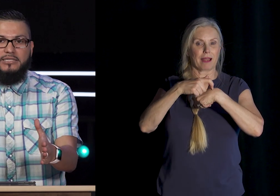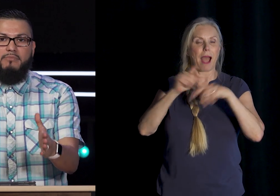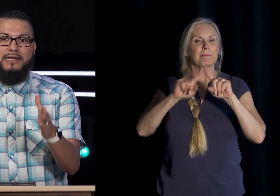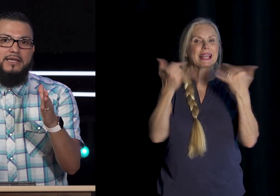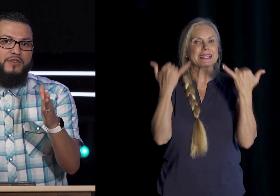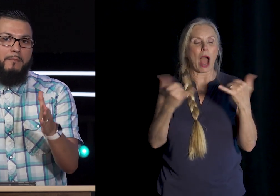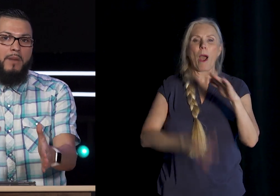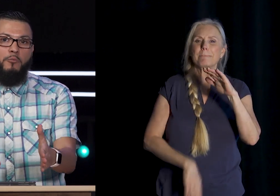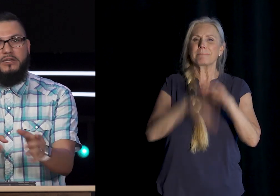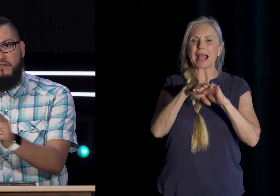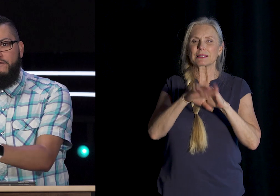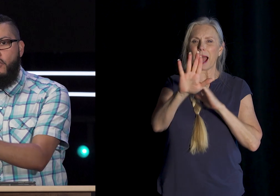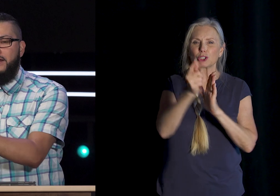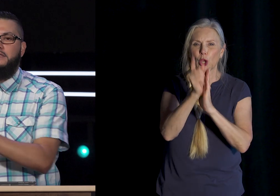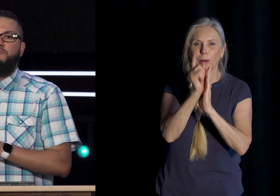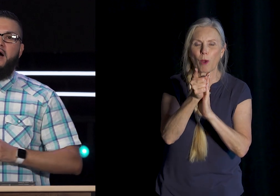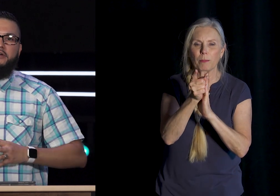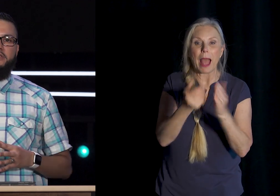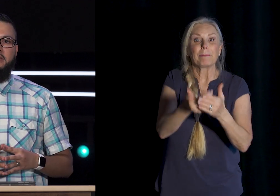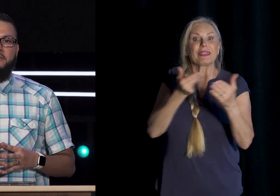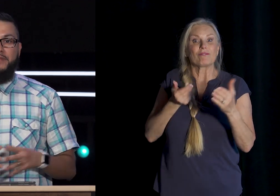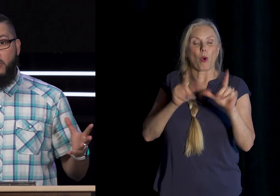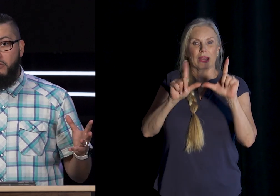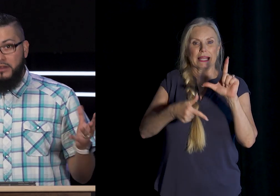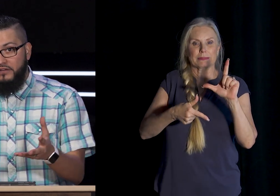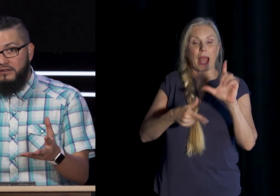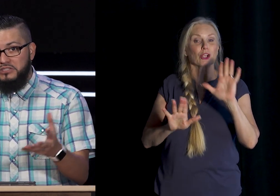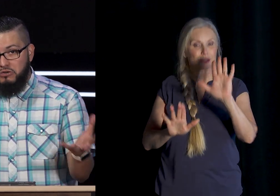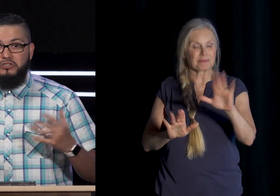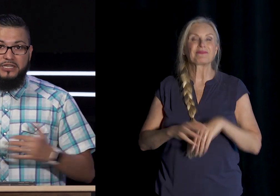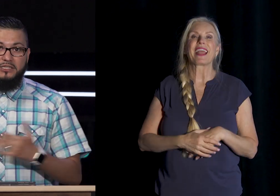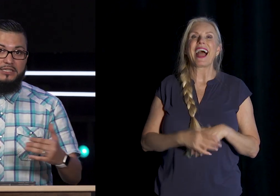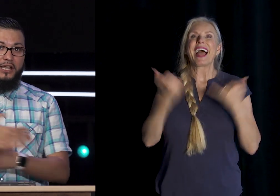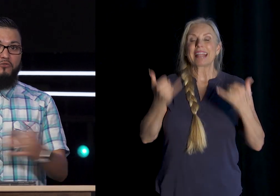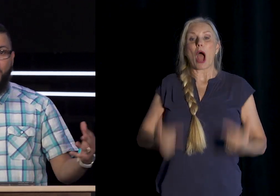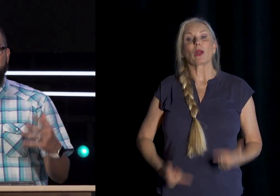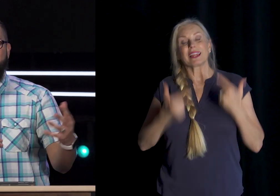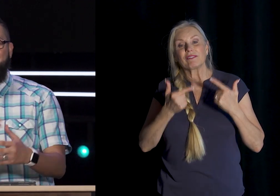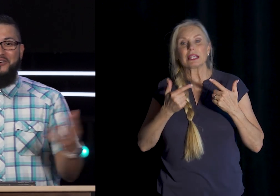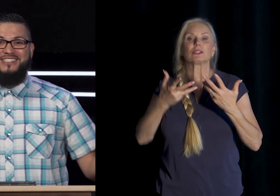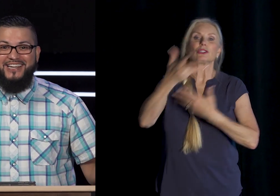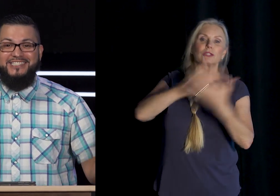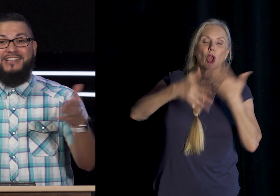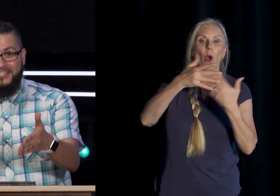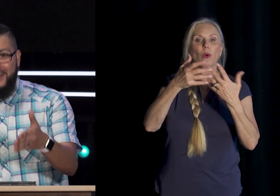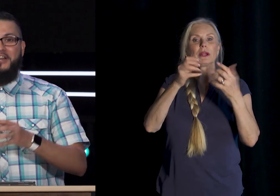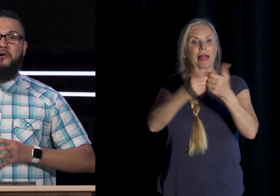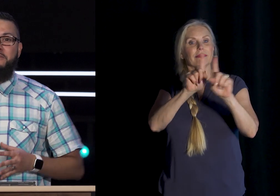Maximizing The Moment Before It Expires Now Living Social Distancing And Quarantining And All These Things Staying At Home